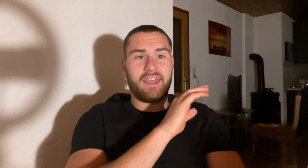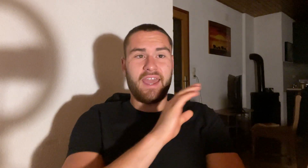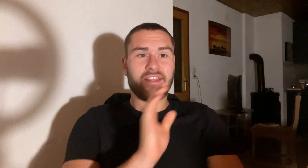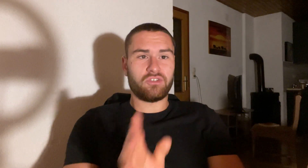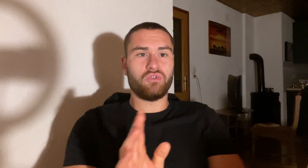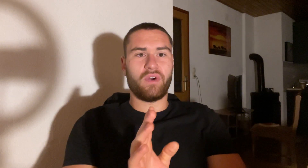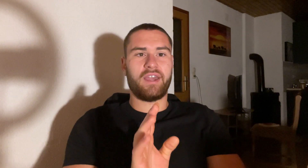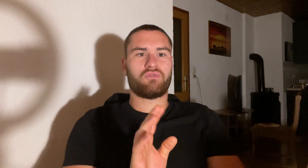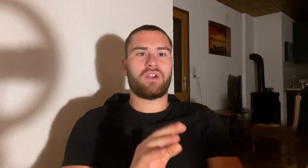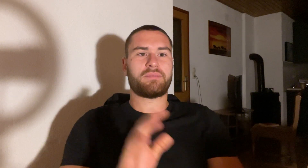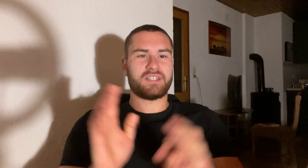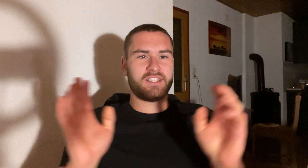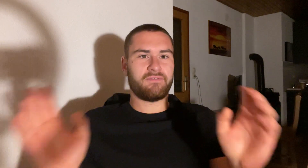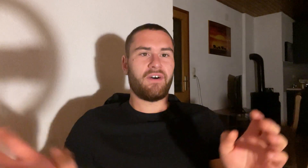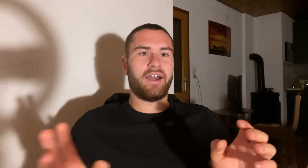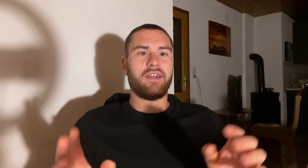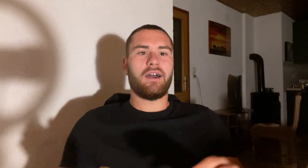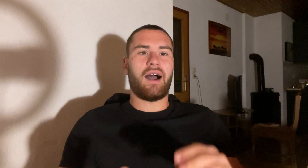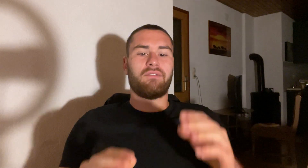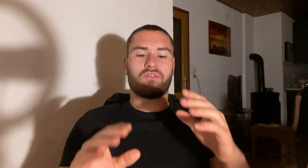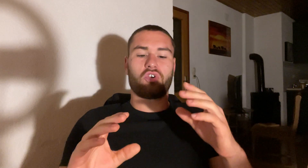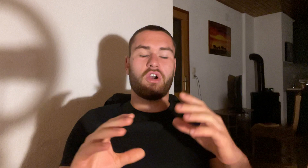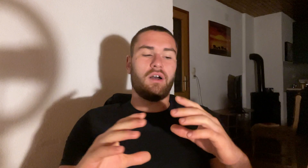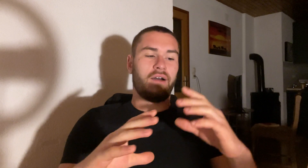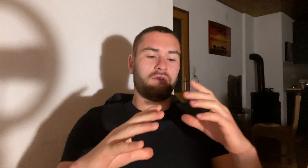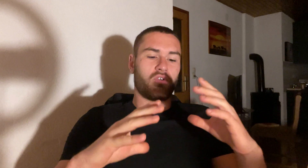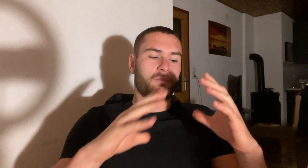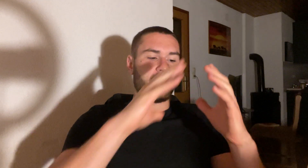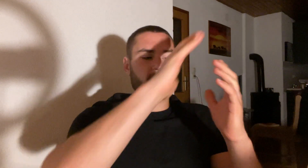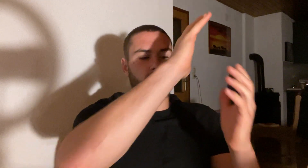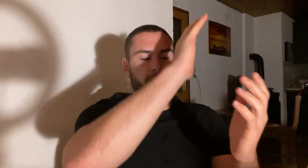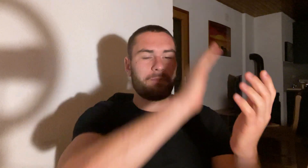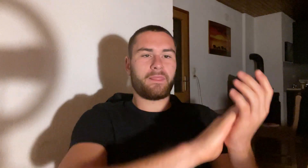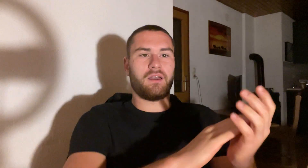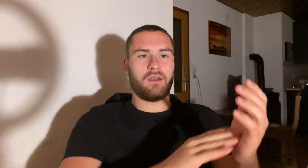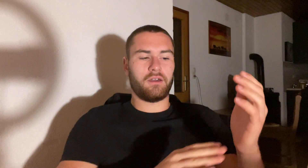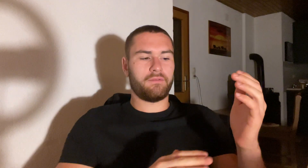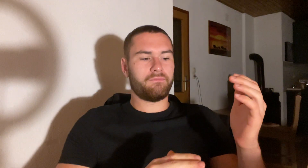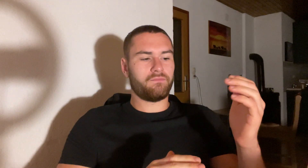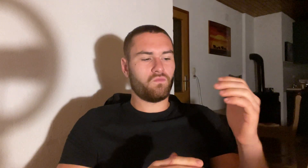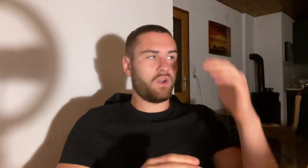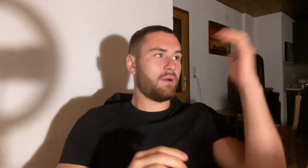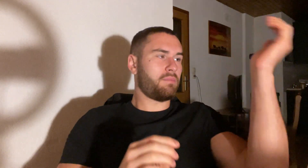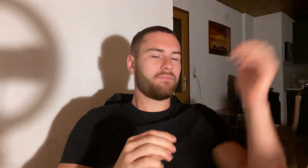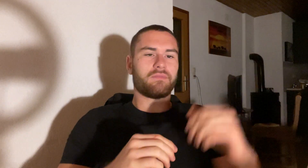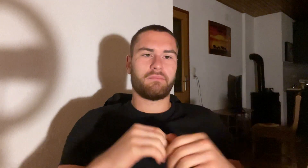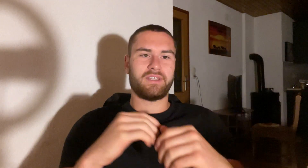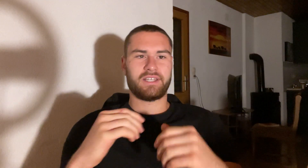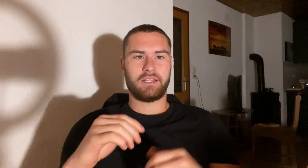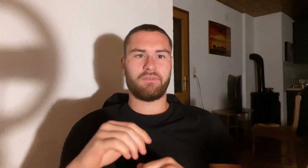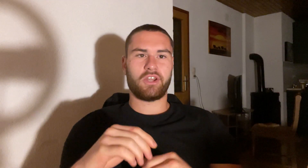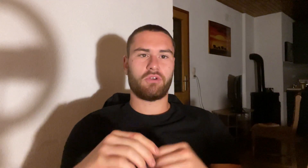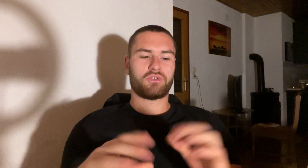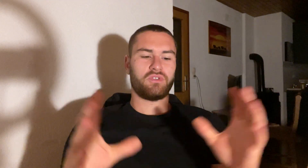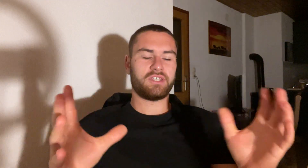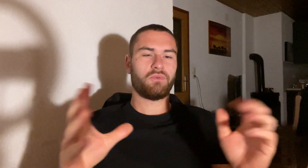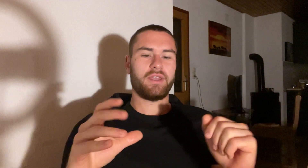can't do eight reps, it's fine. I will work my way up, basically, when it comes to this weight.